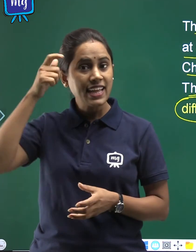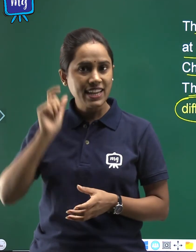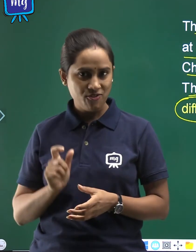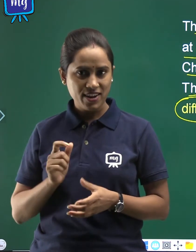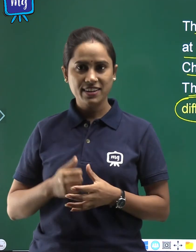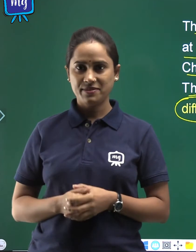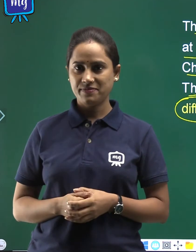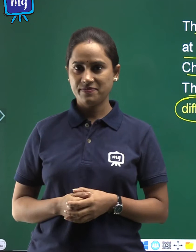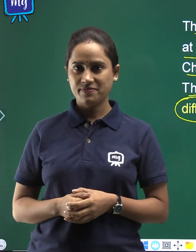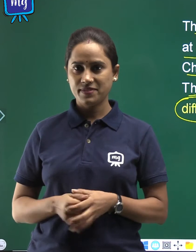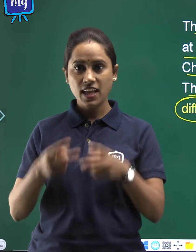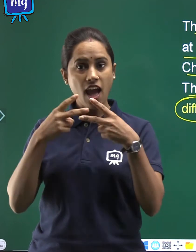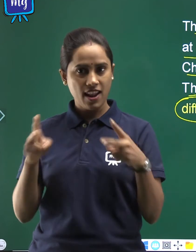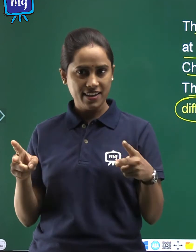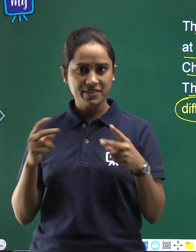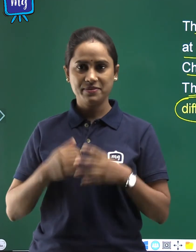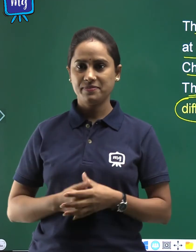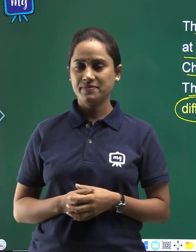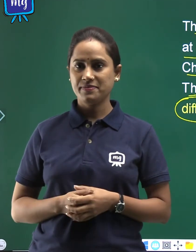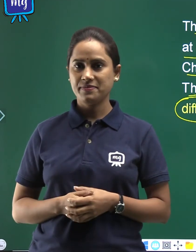different, alag.